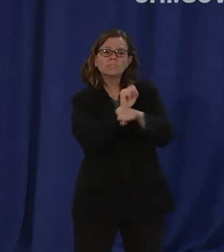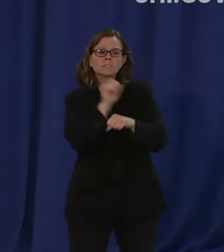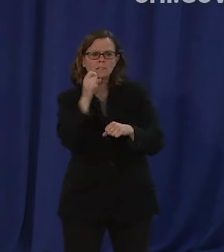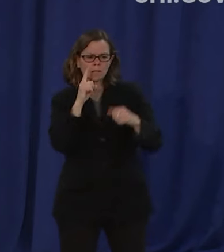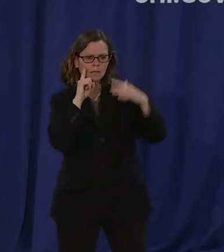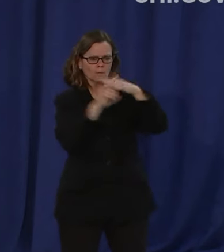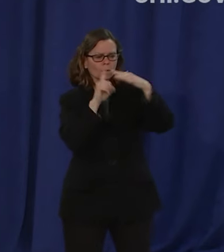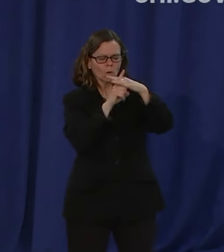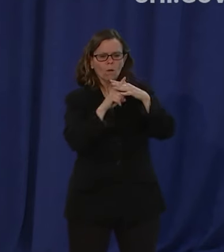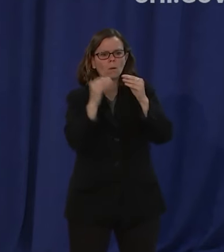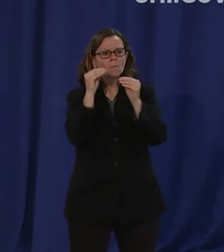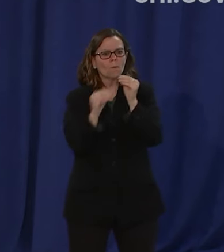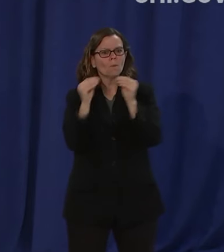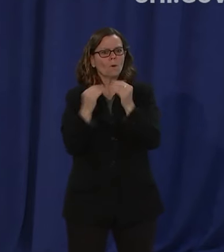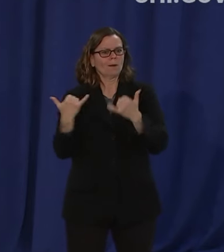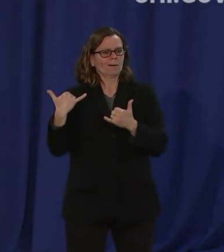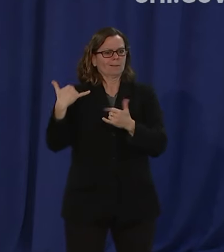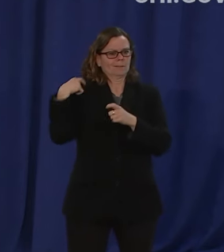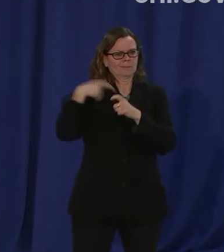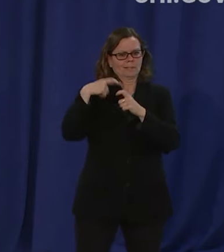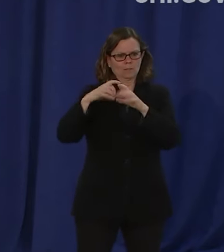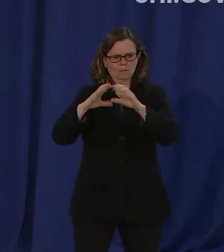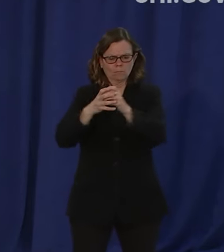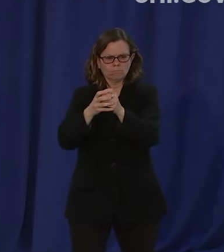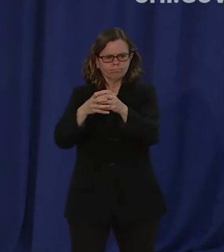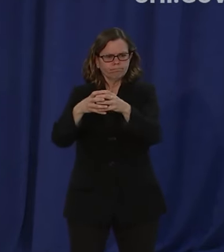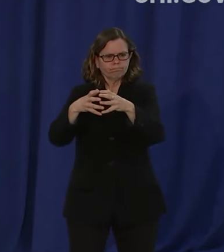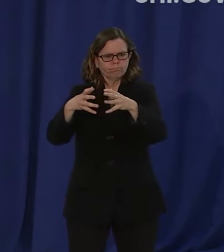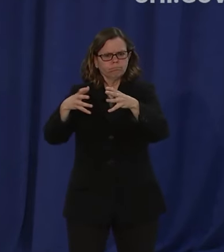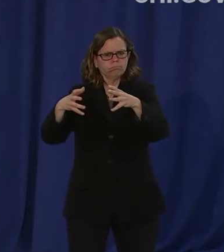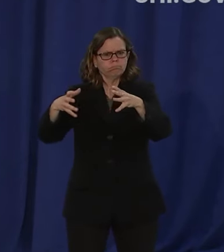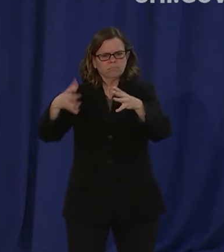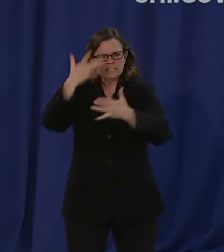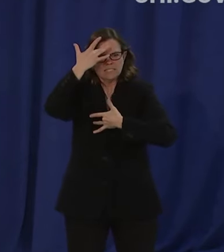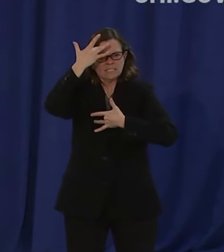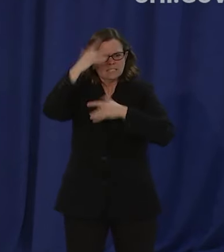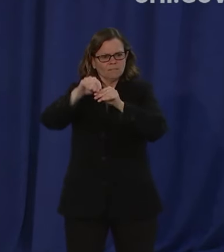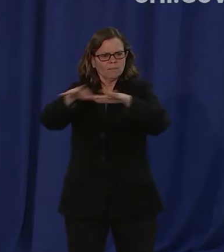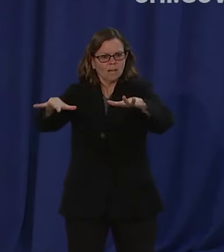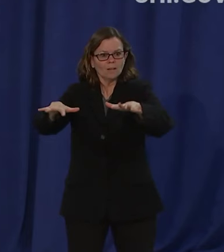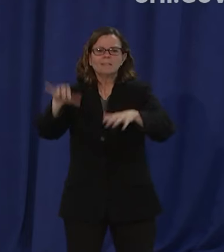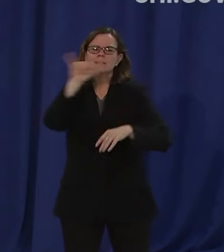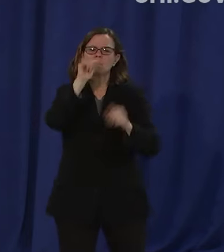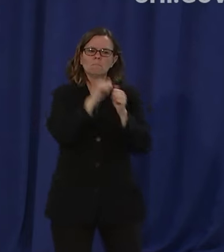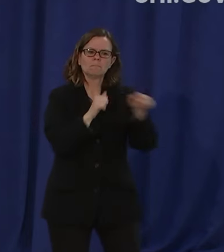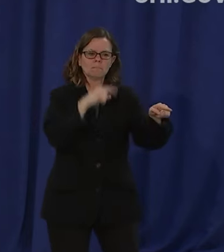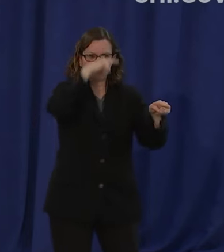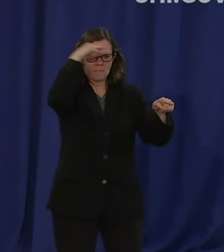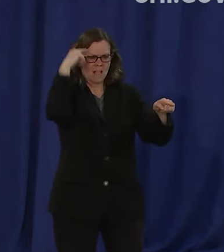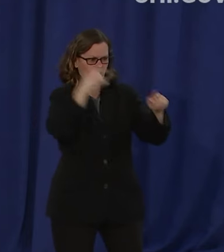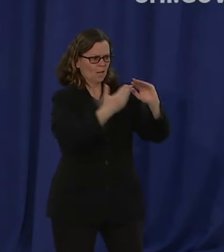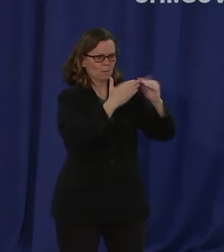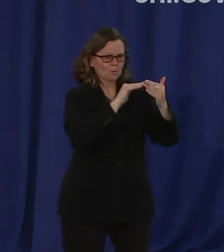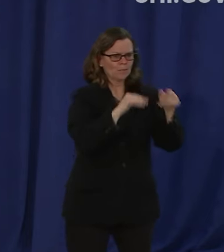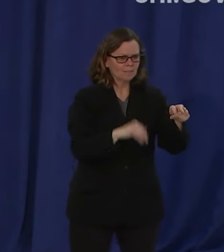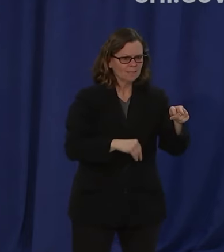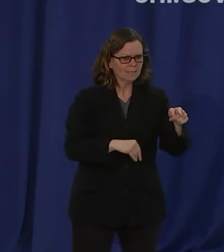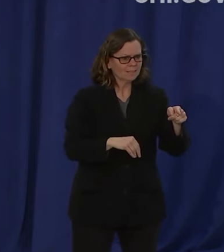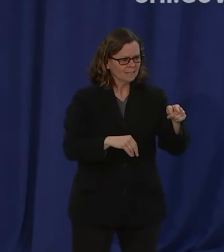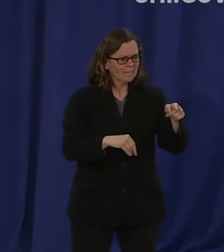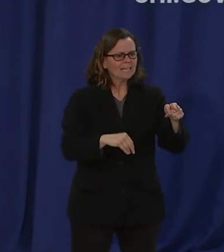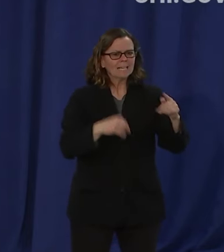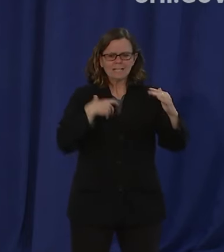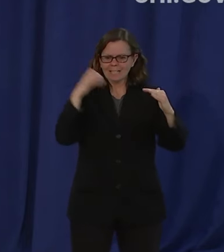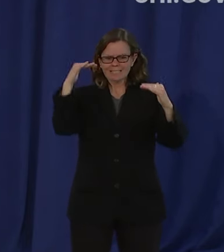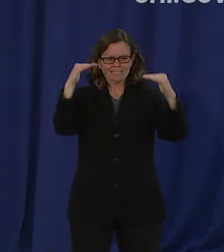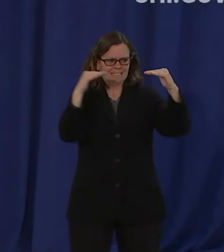addressing uh the disparities in the african-american community which are still profound we are also going to be working